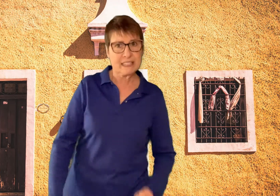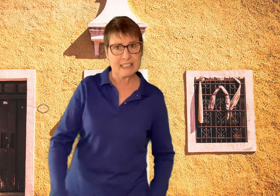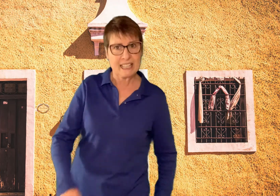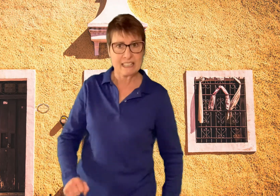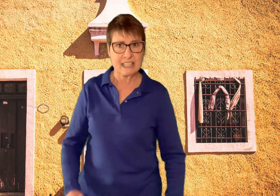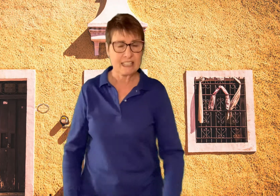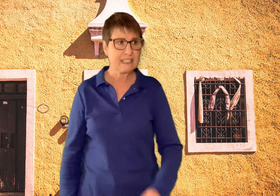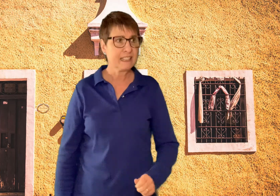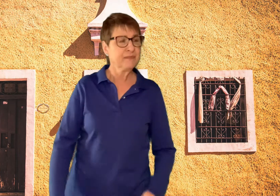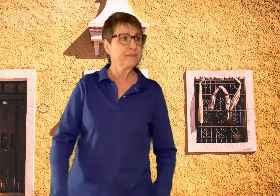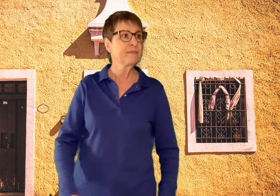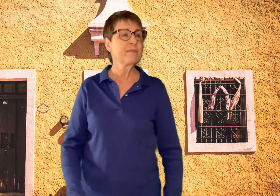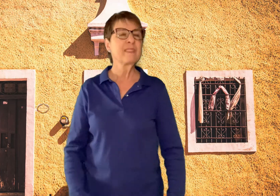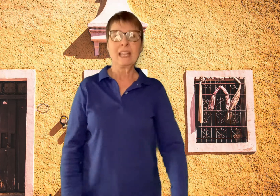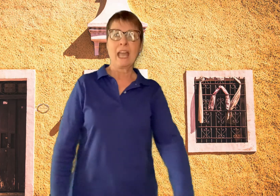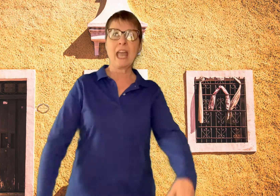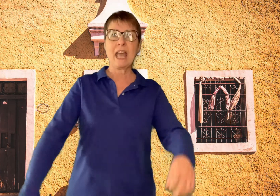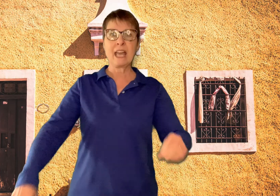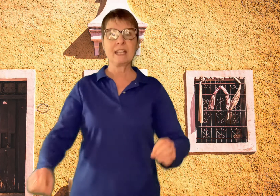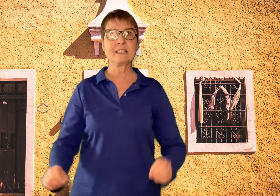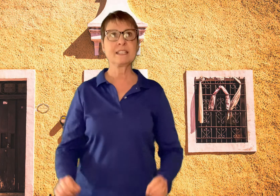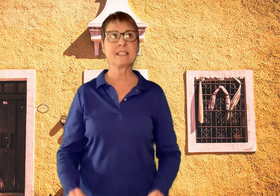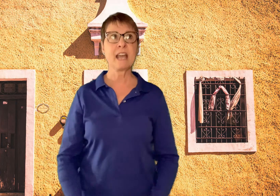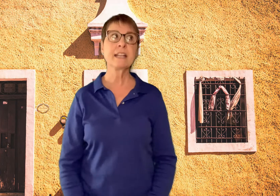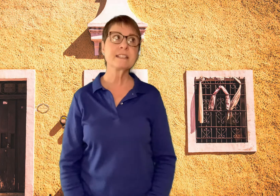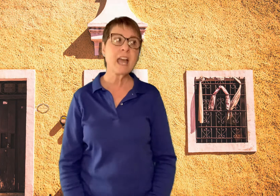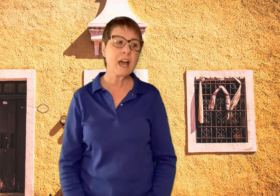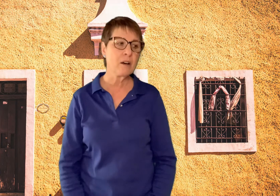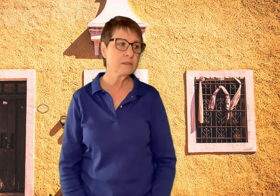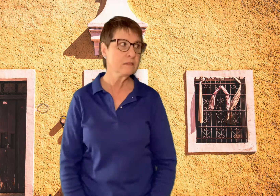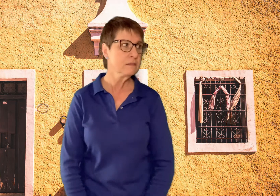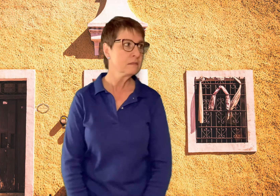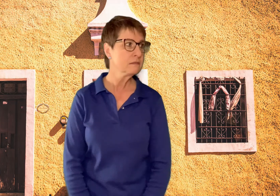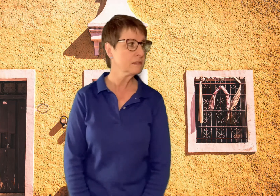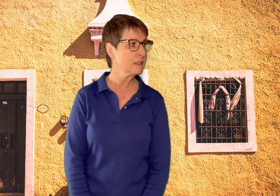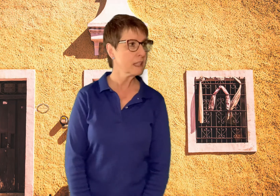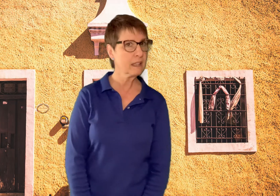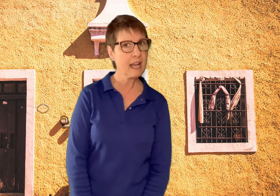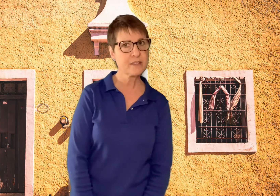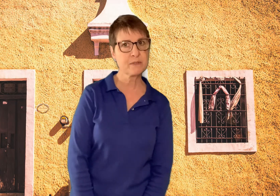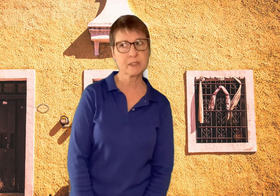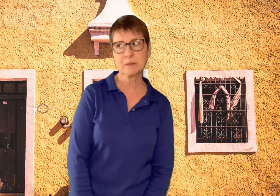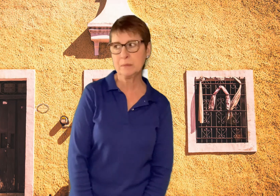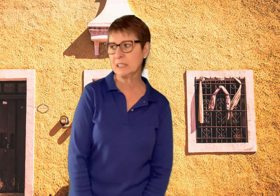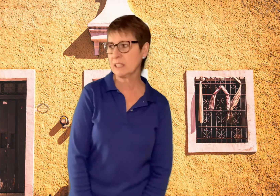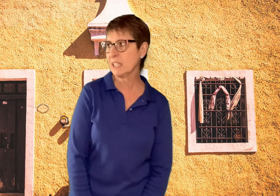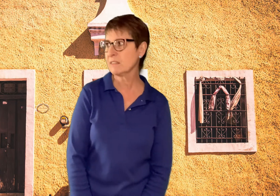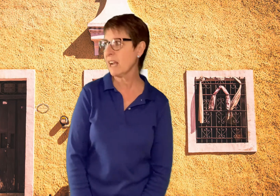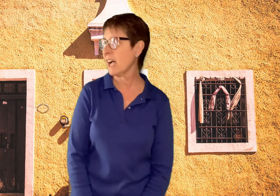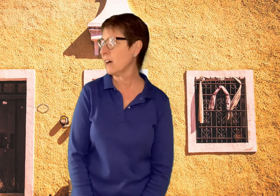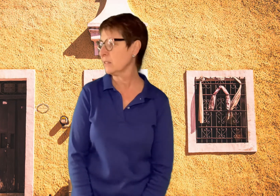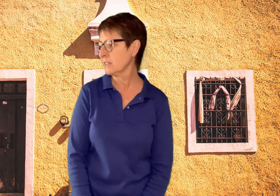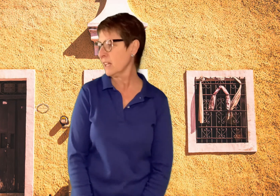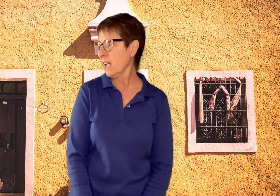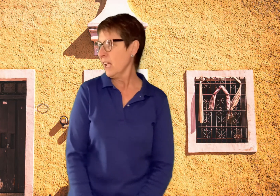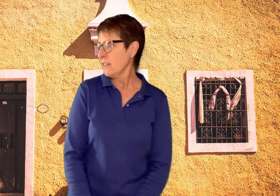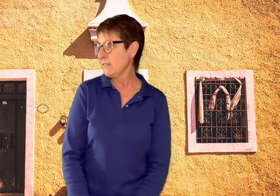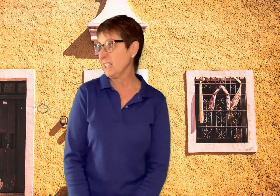liking the idea, and sat down in the classroom and looking around, feeling